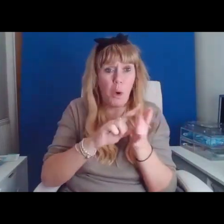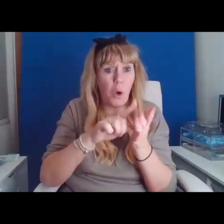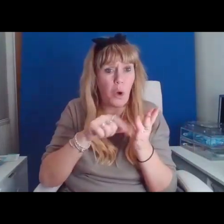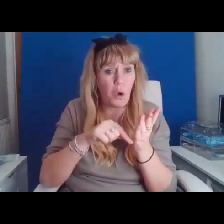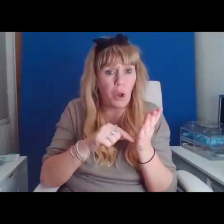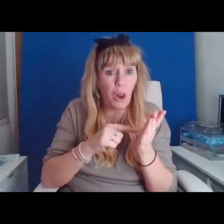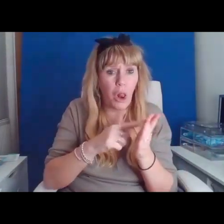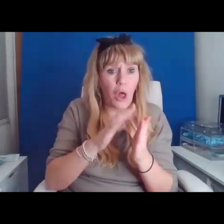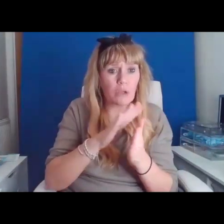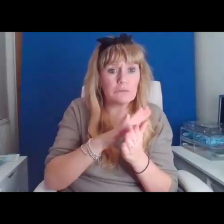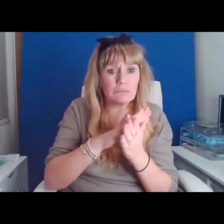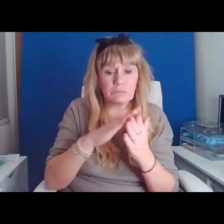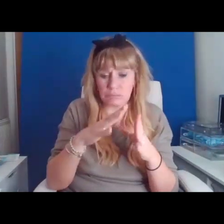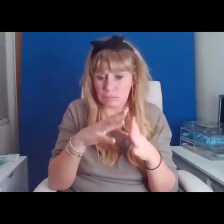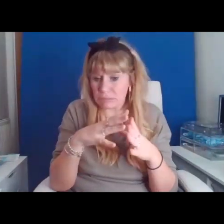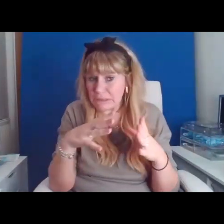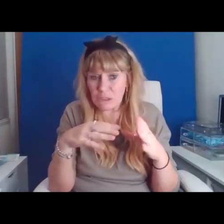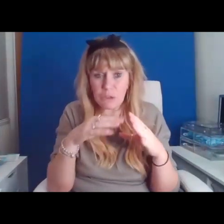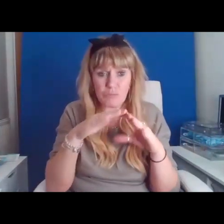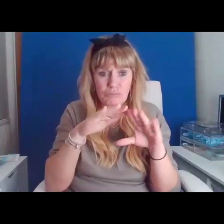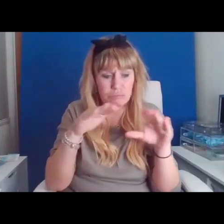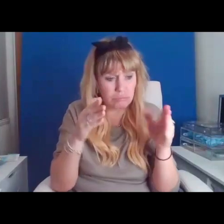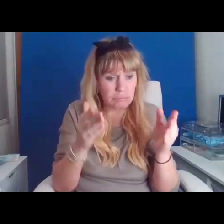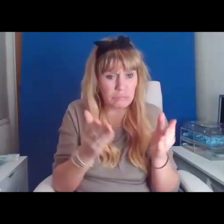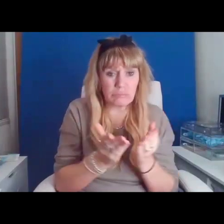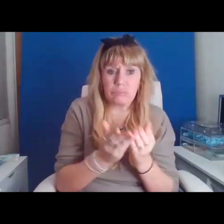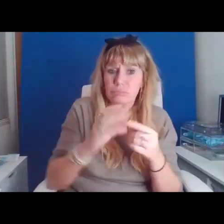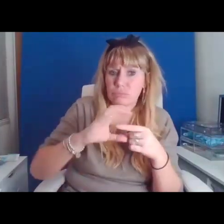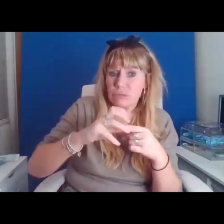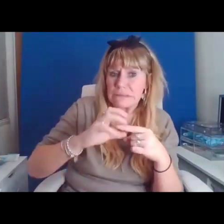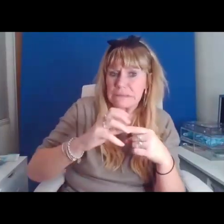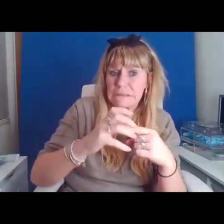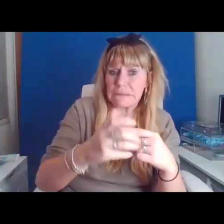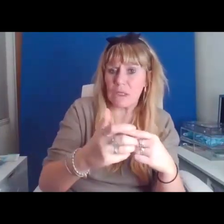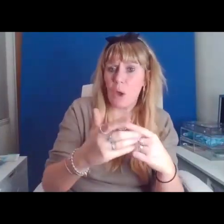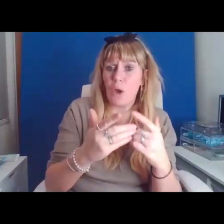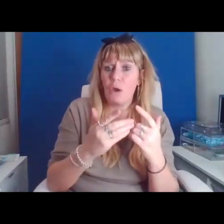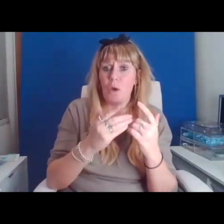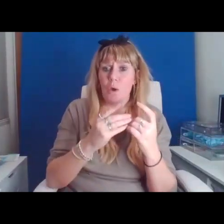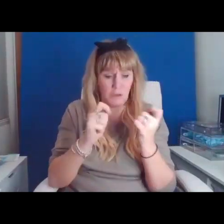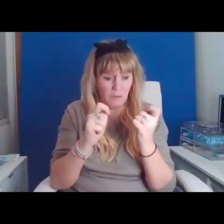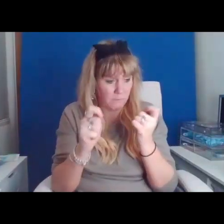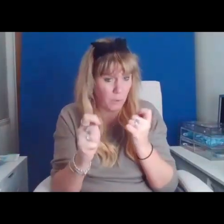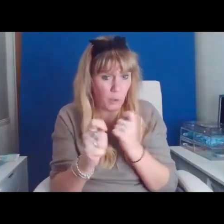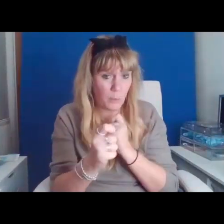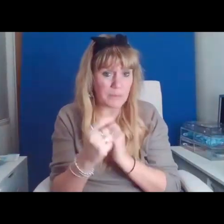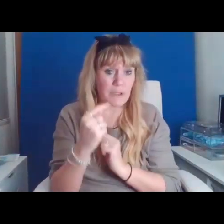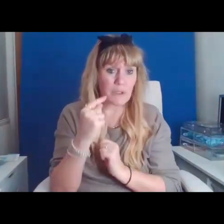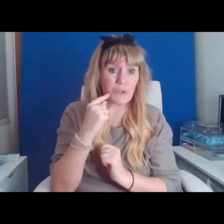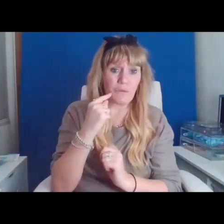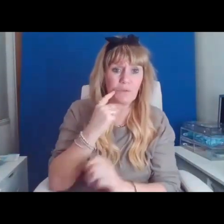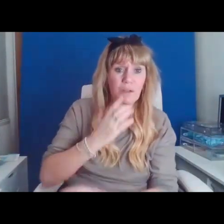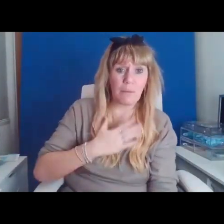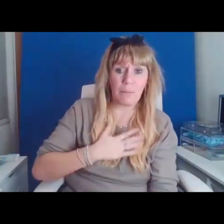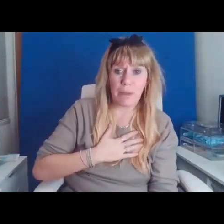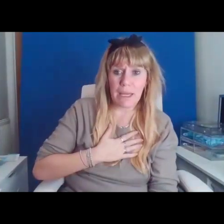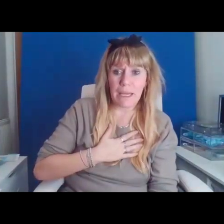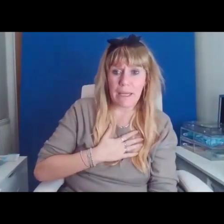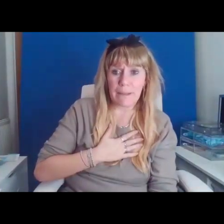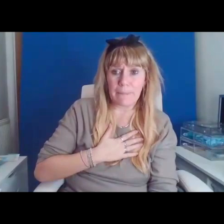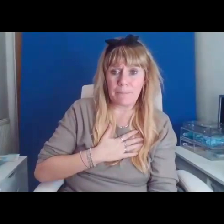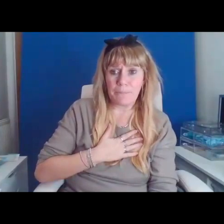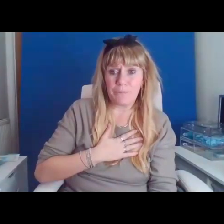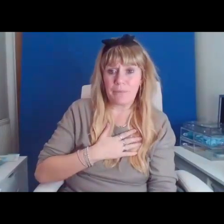nothing. Or reforms. A soft me somewhere. Loft life